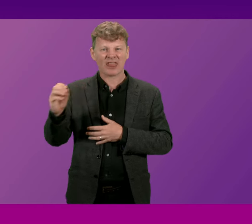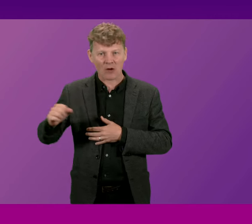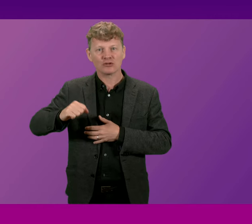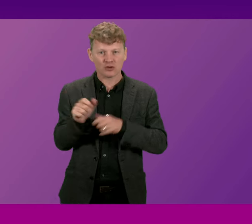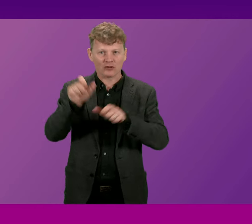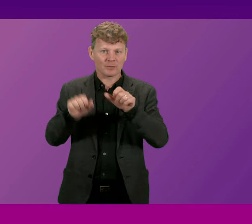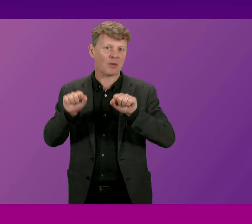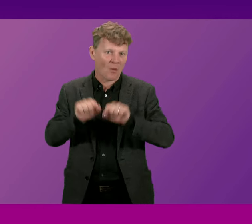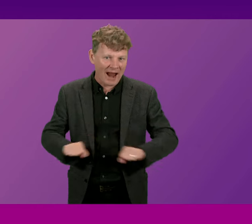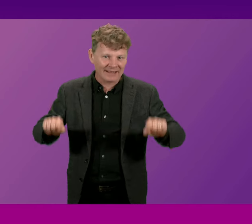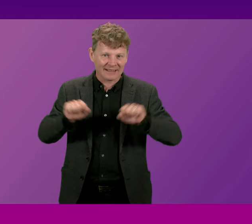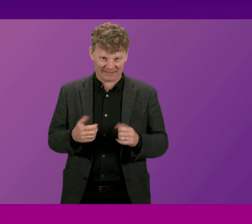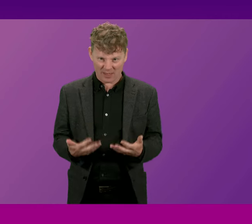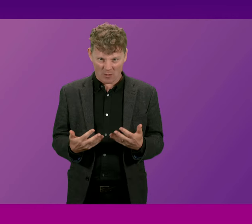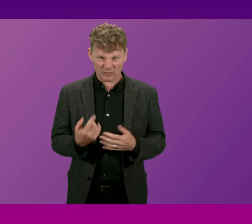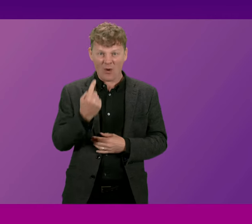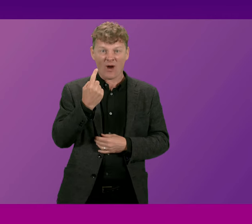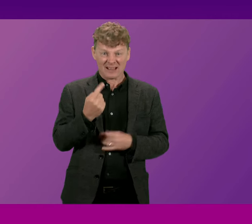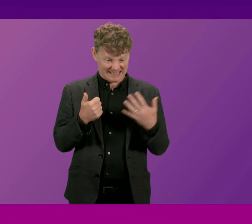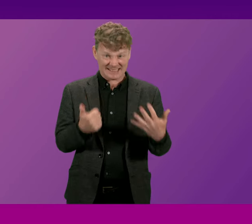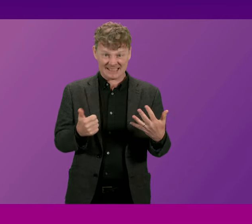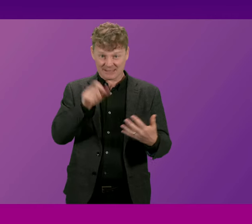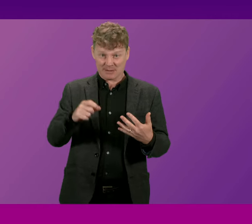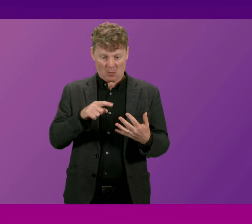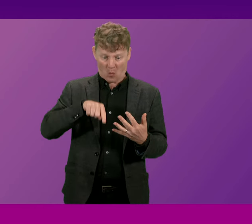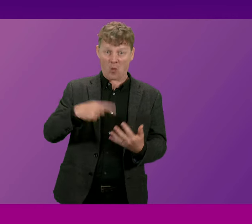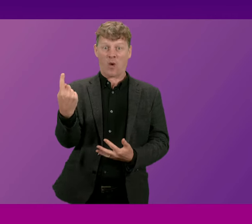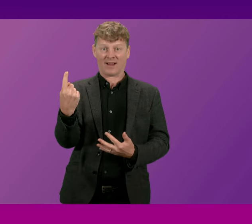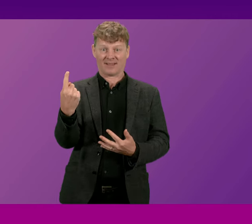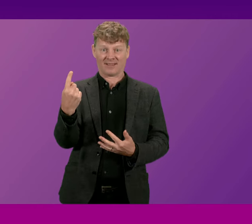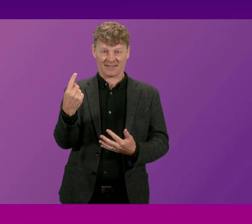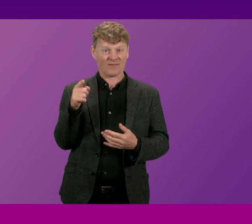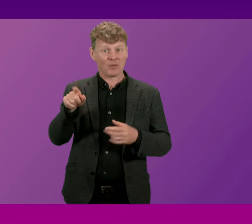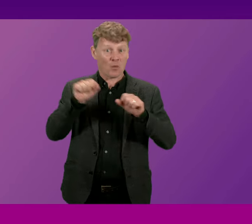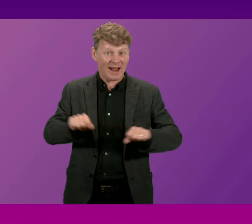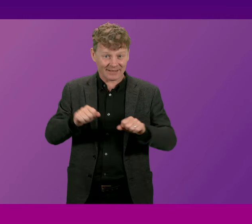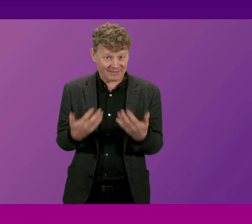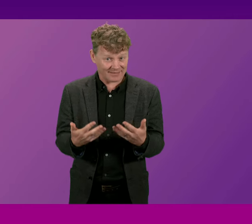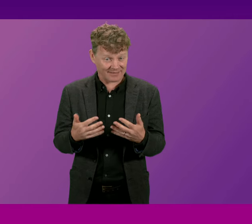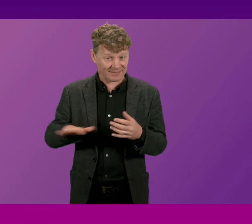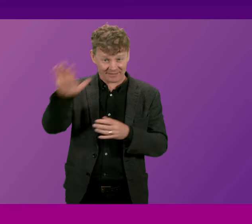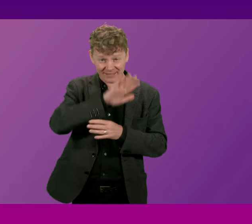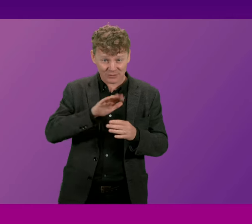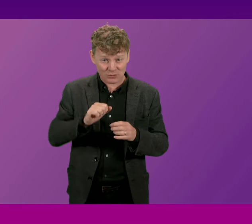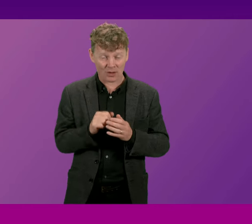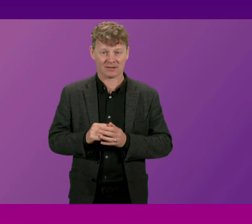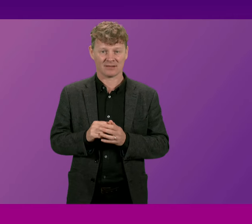waiting list that is one in six people across the country. Now the previous two First Ministers promised a catch-up plan and